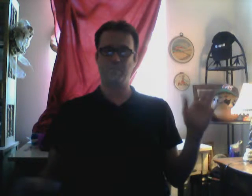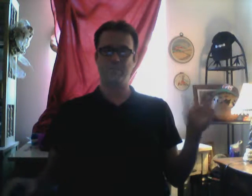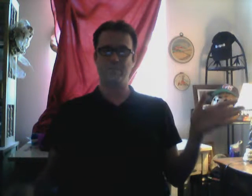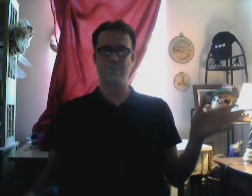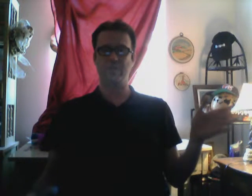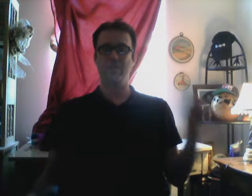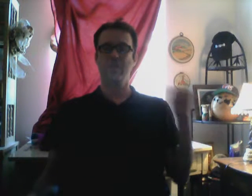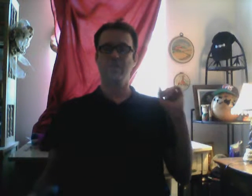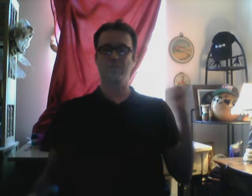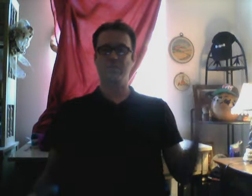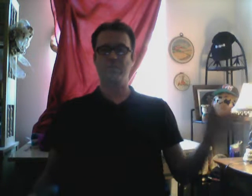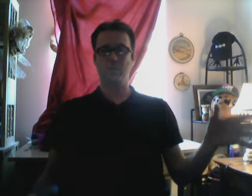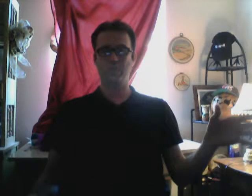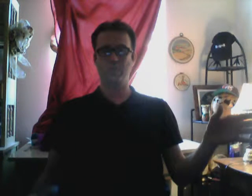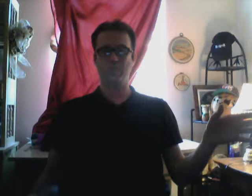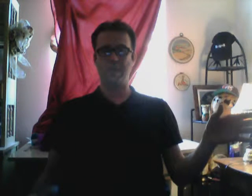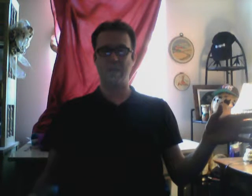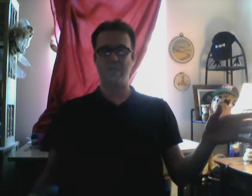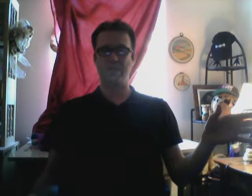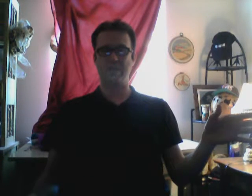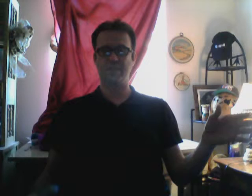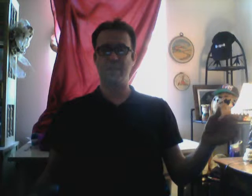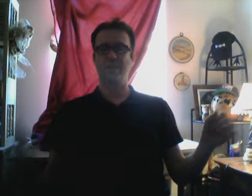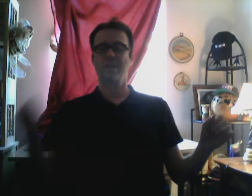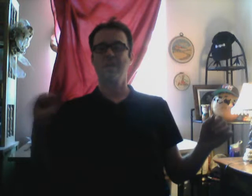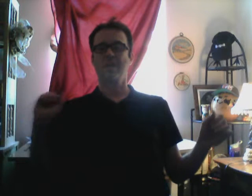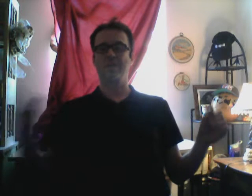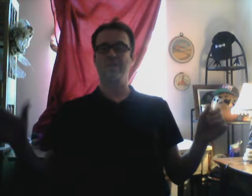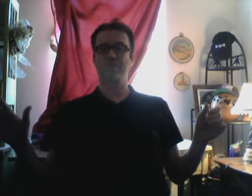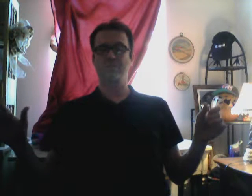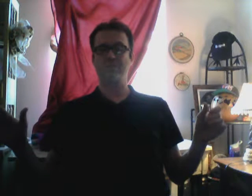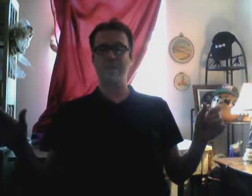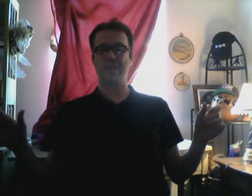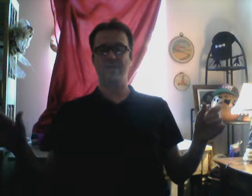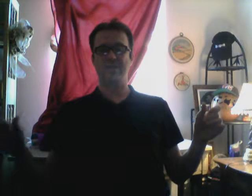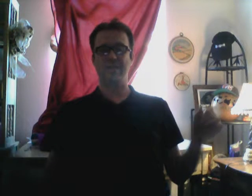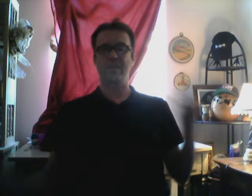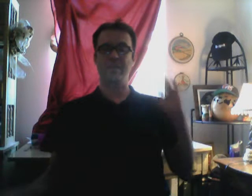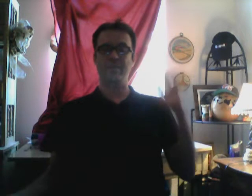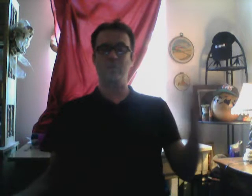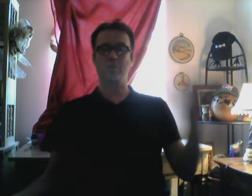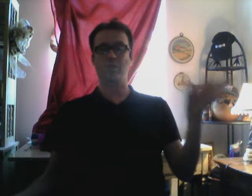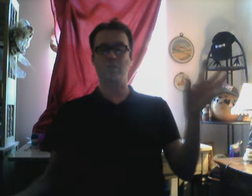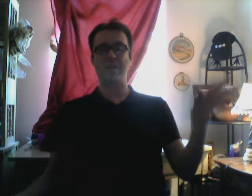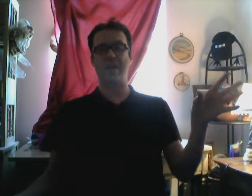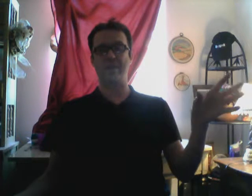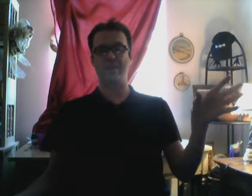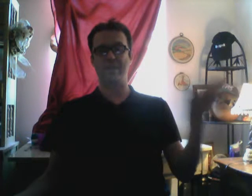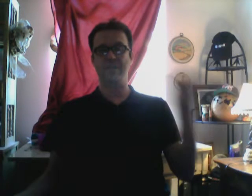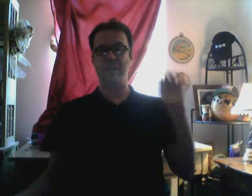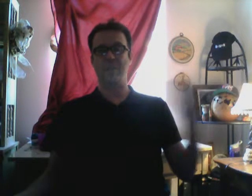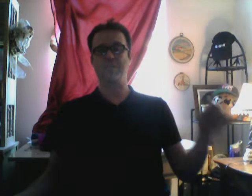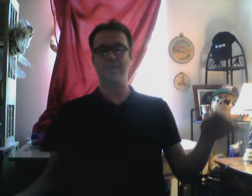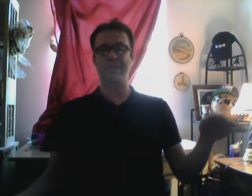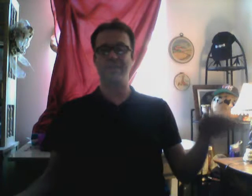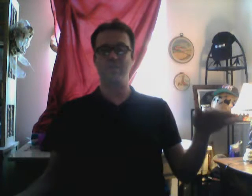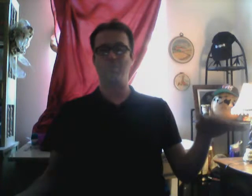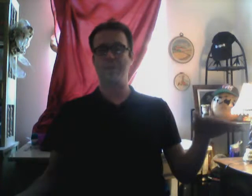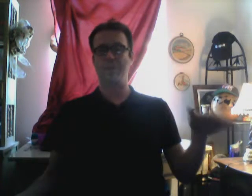Previously. There's your virtual reality state. Then there's your reality state. In virtual reality. I'm. That's the Omega.